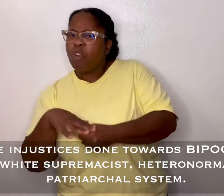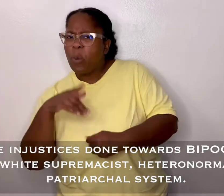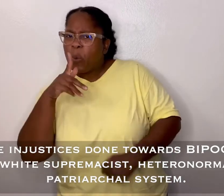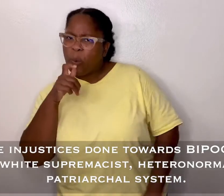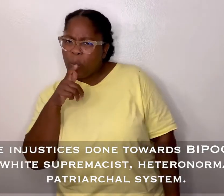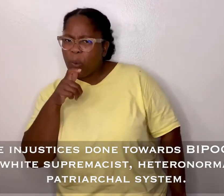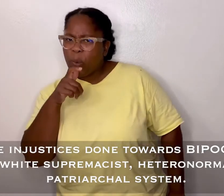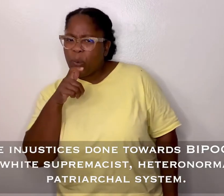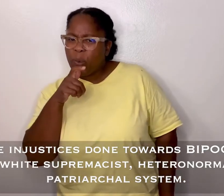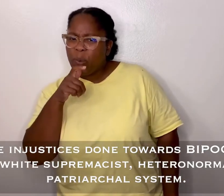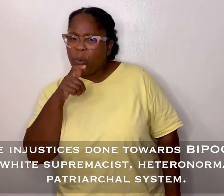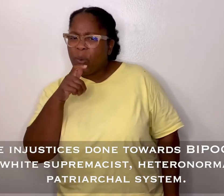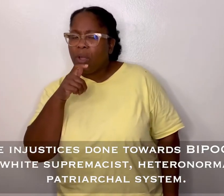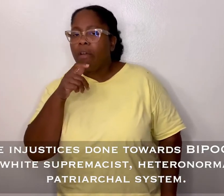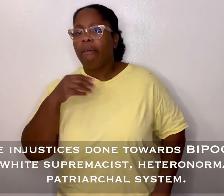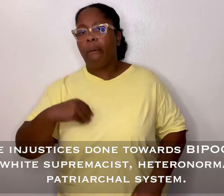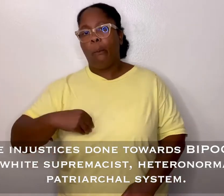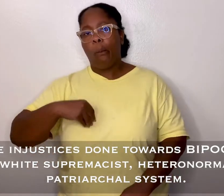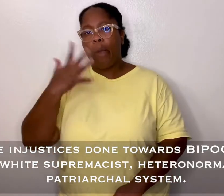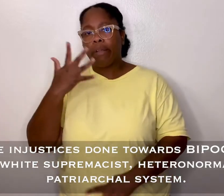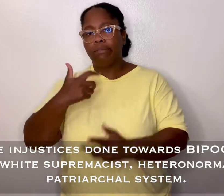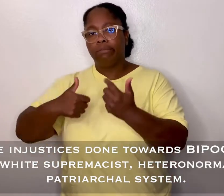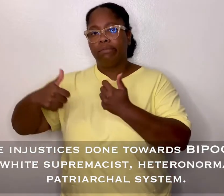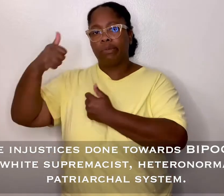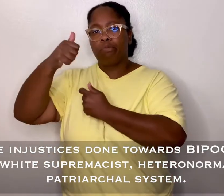heteronormative patriarchal system.